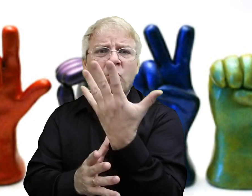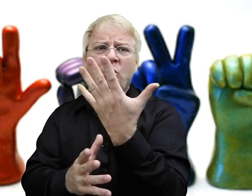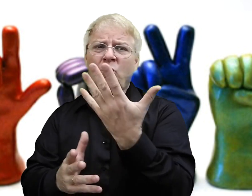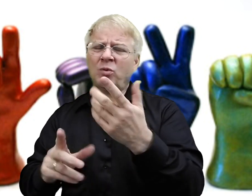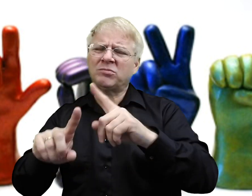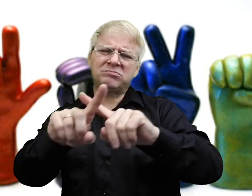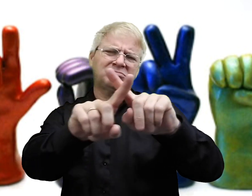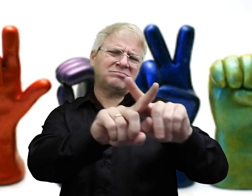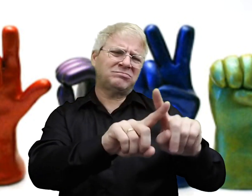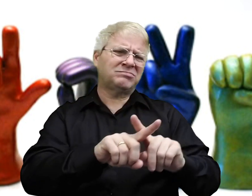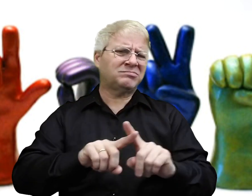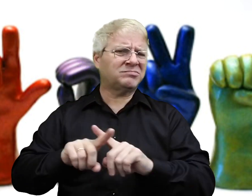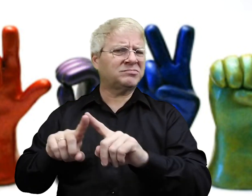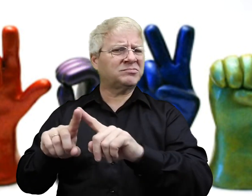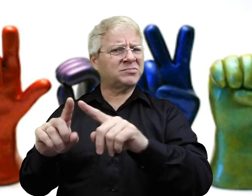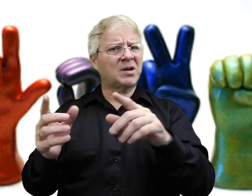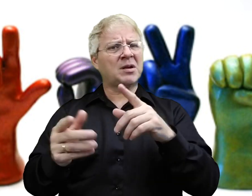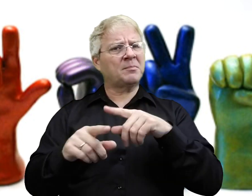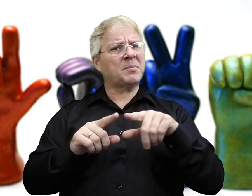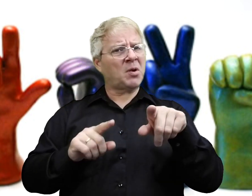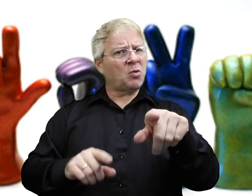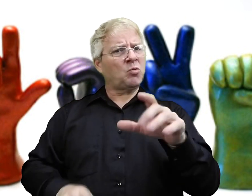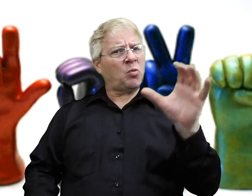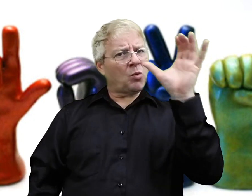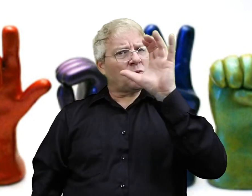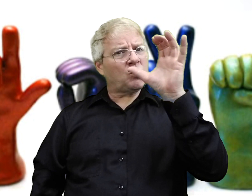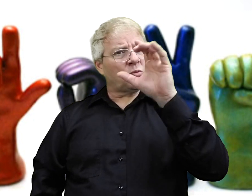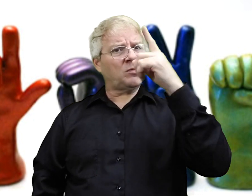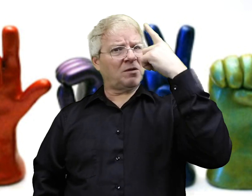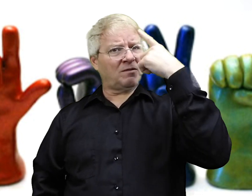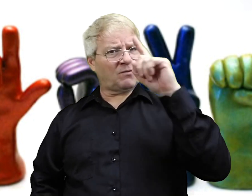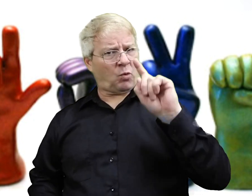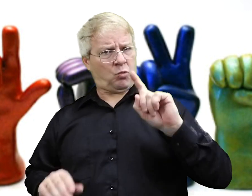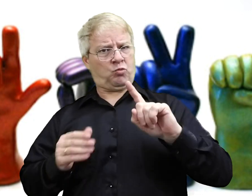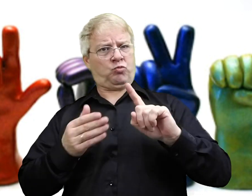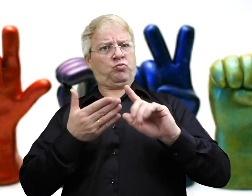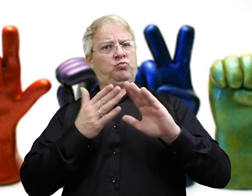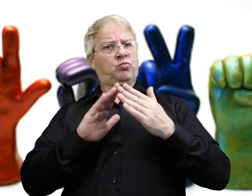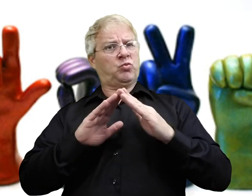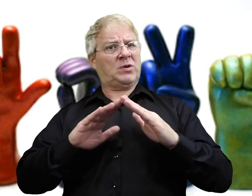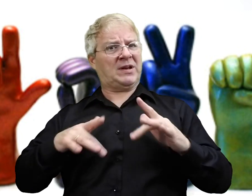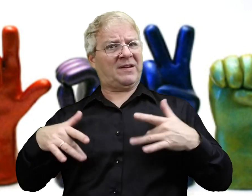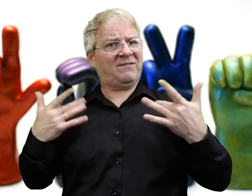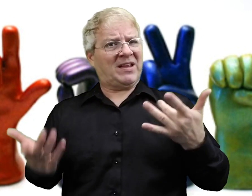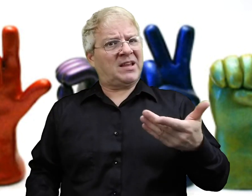help people to grow their ASL skills. Quite a variety. But you should look for